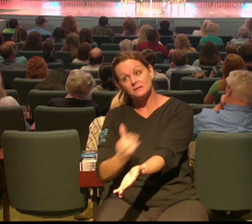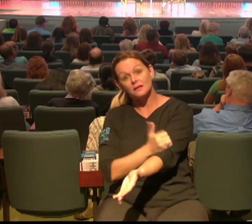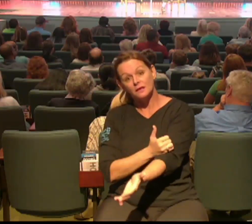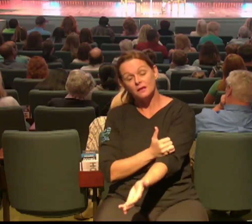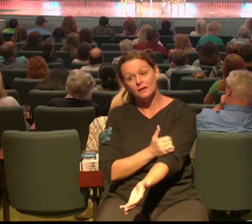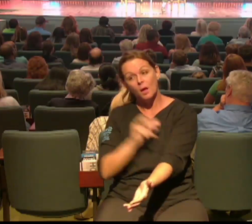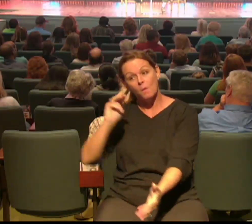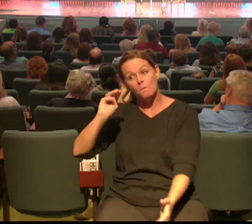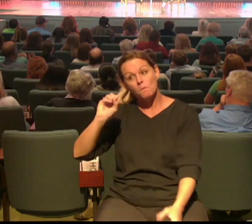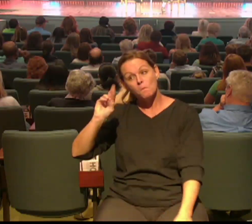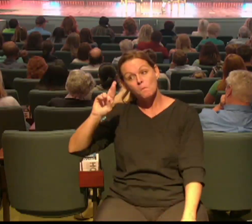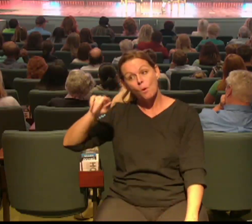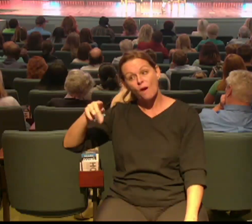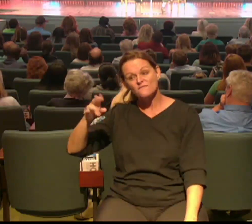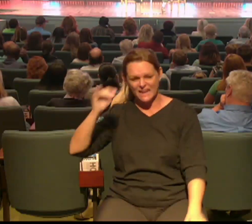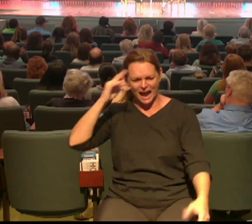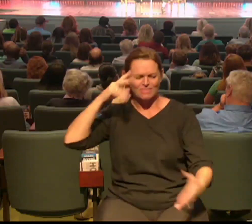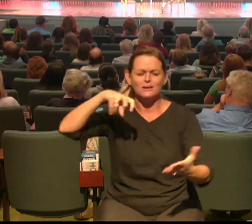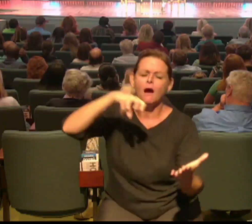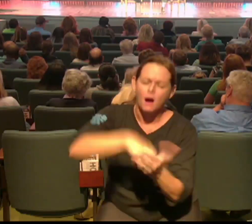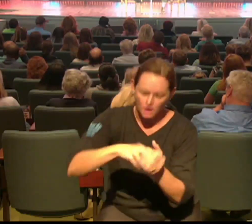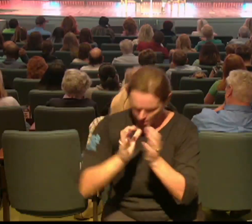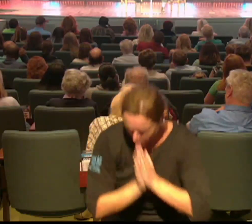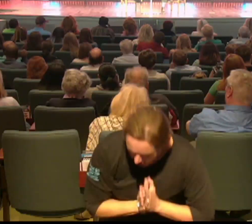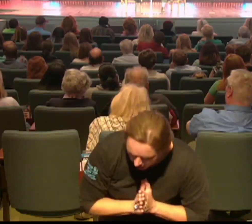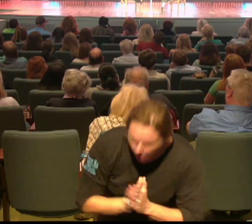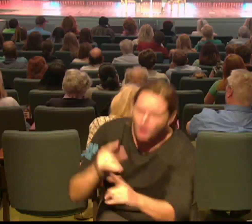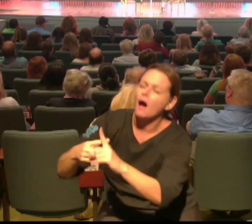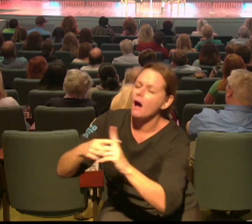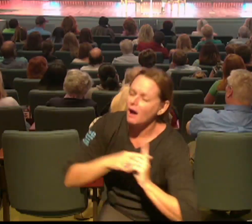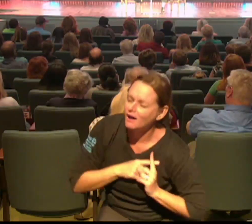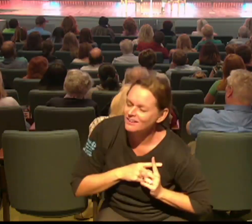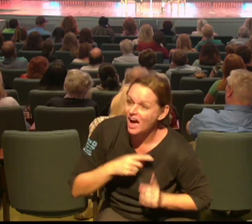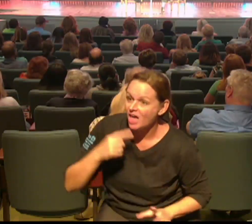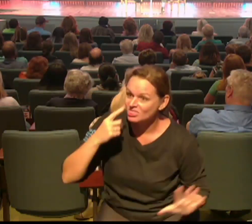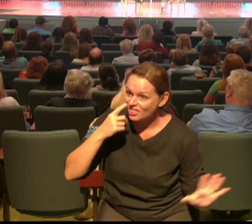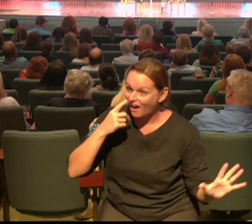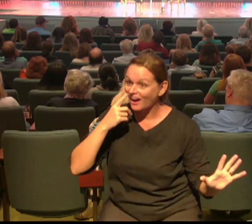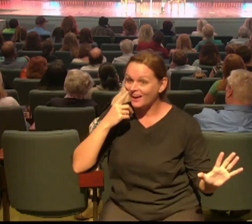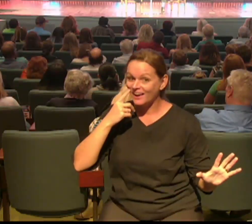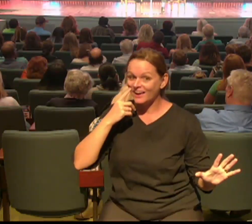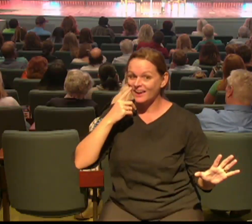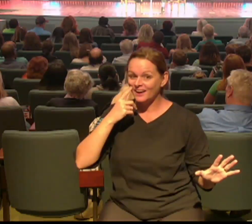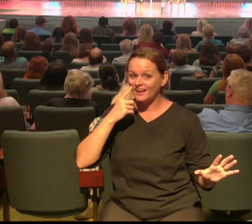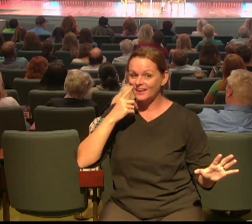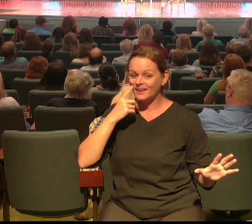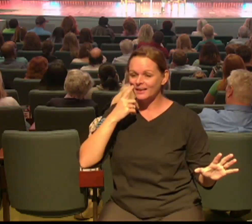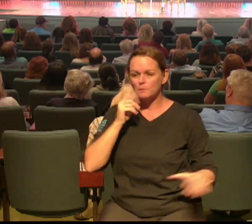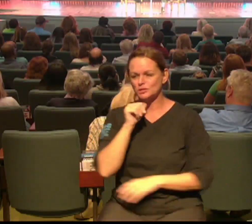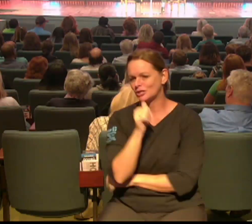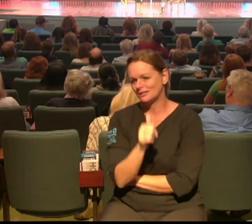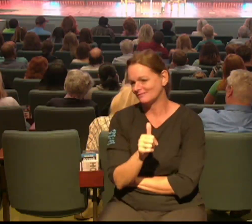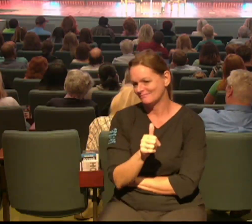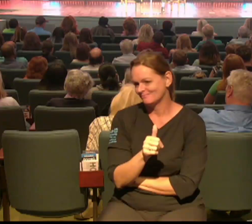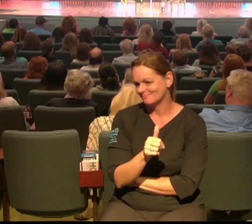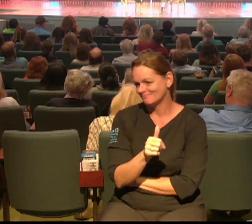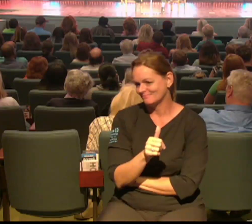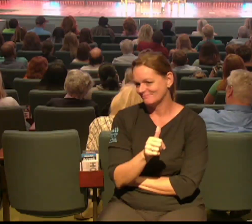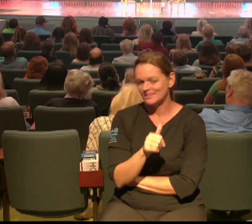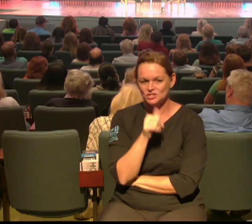drop to her knees next to my hospital bed and give her life to Jesus Christ but that was not what happened she looked at me and